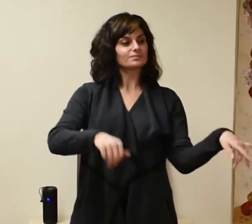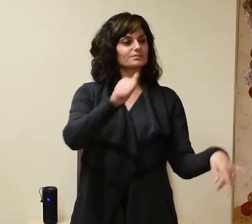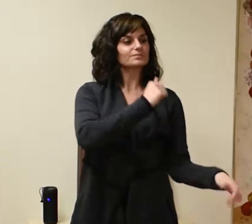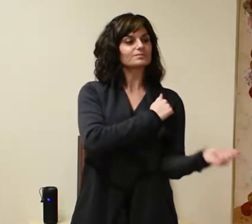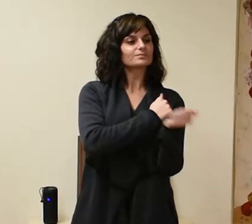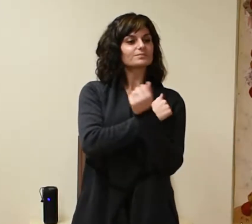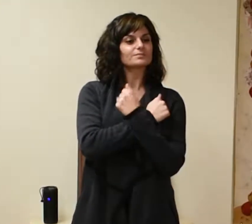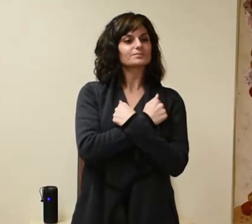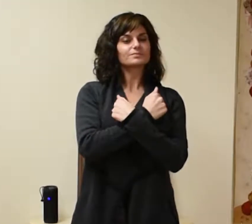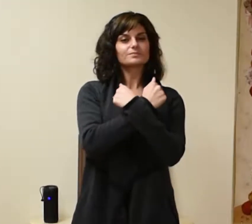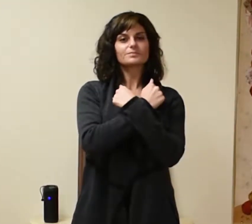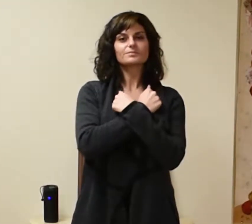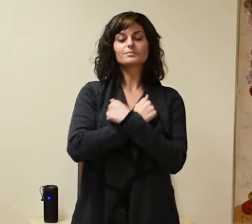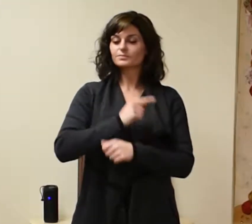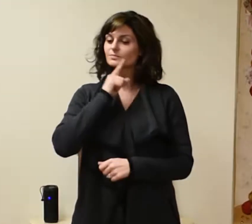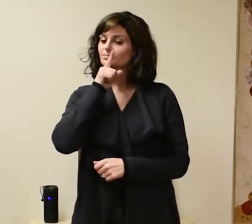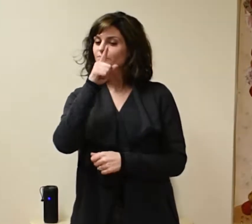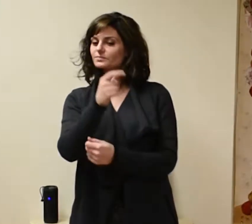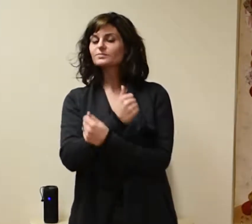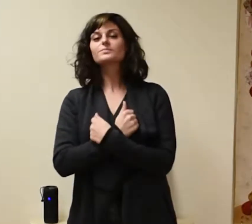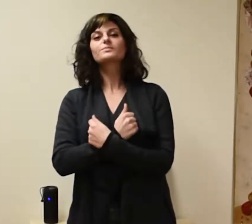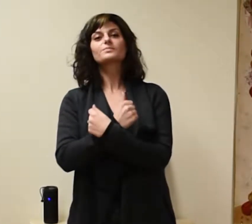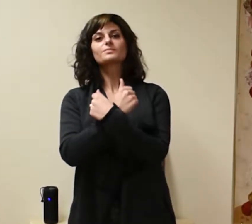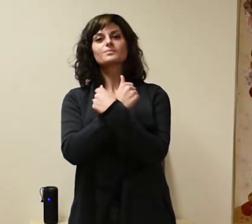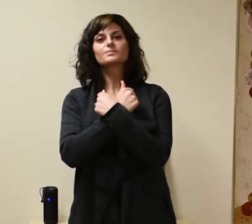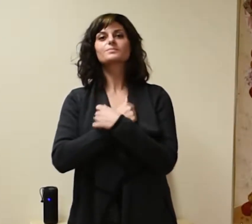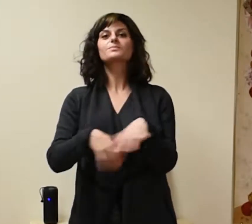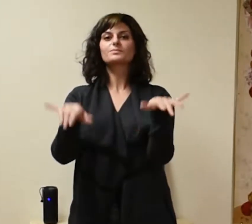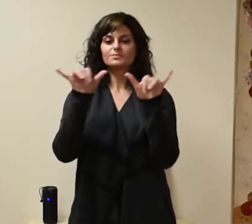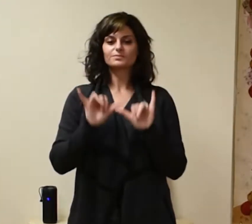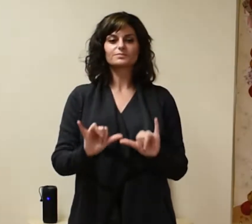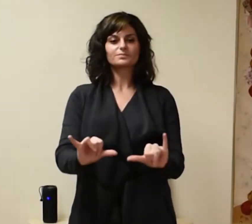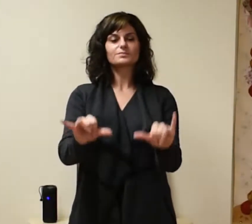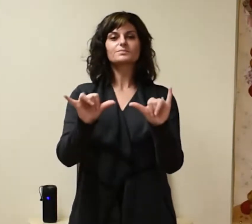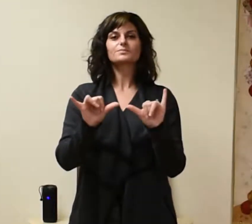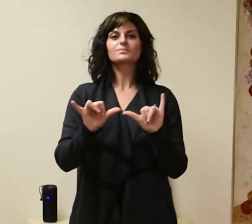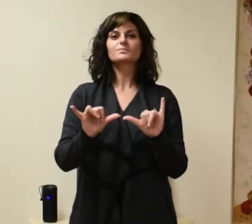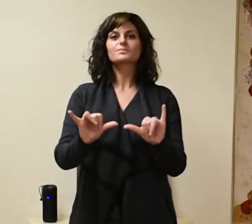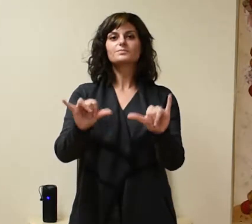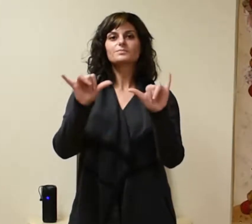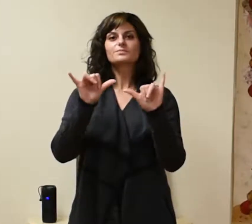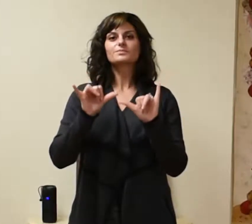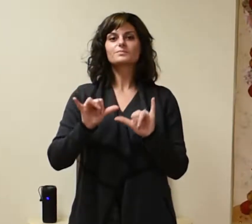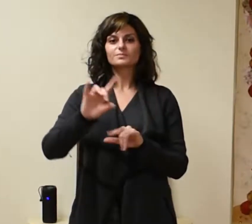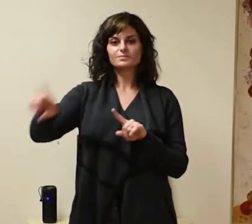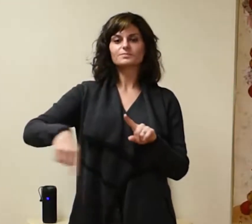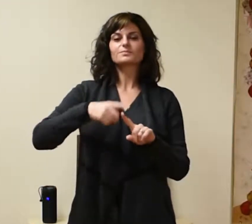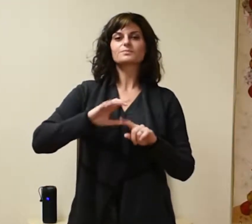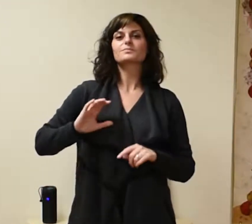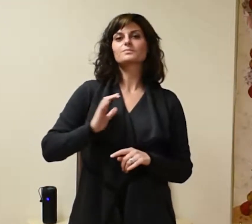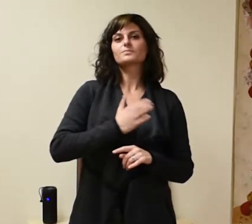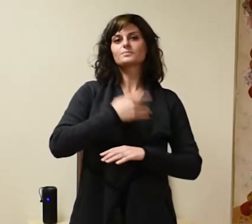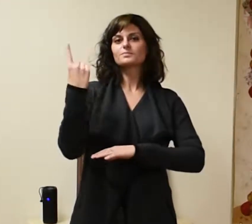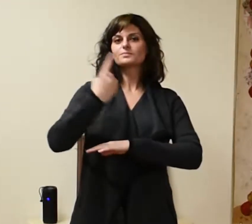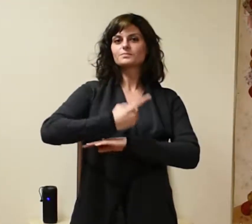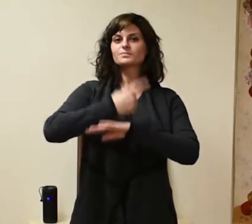real love, remains when our days are done And